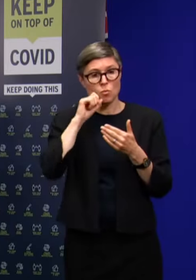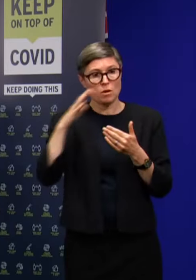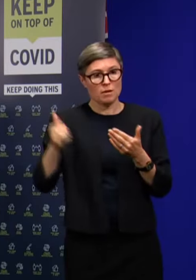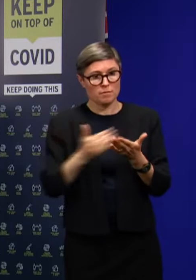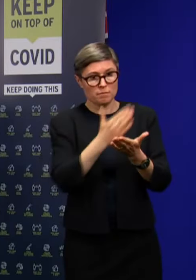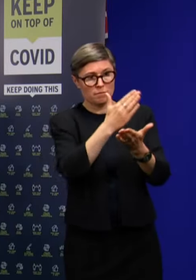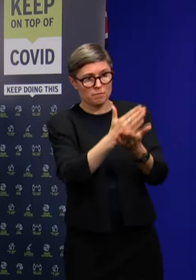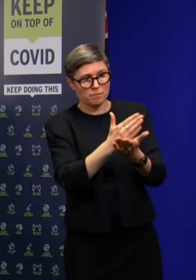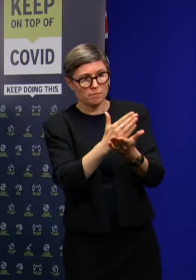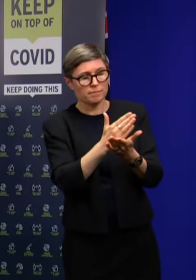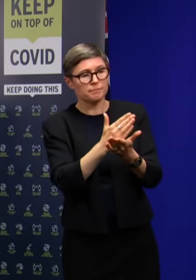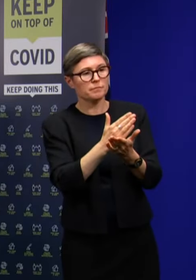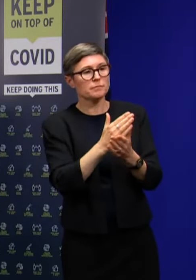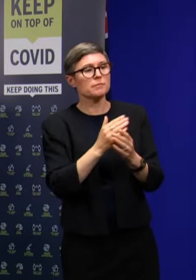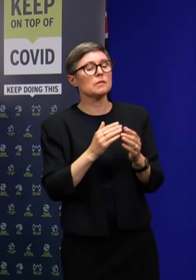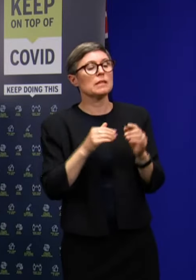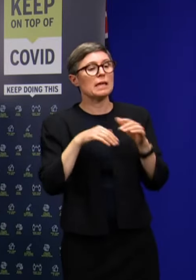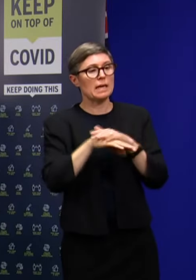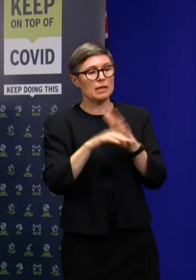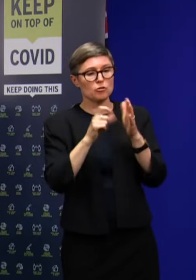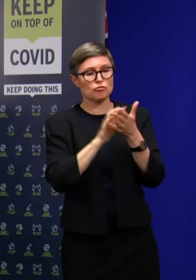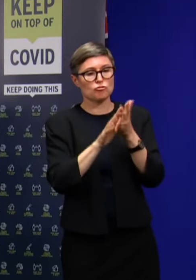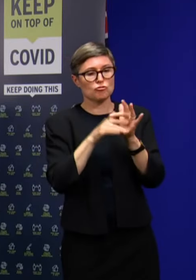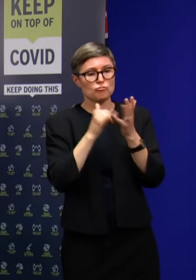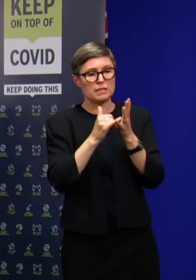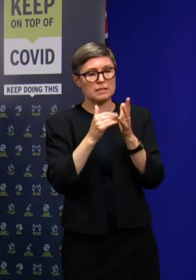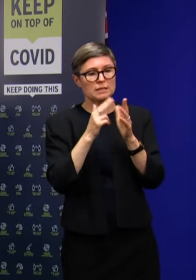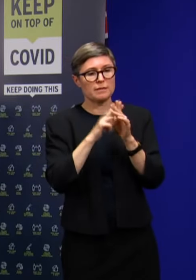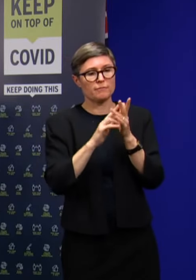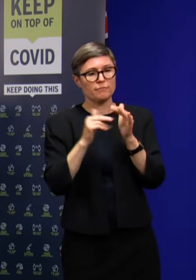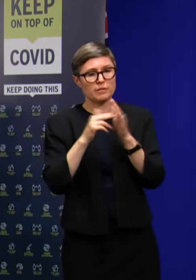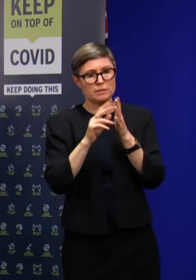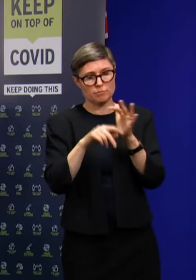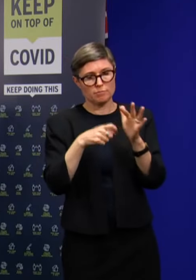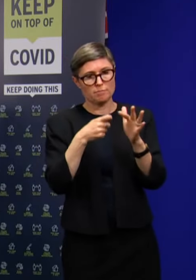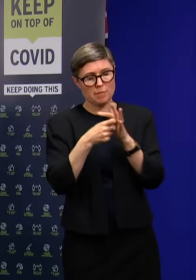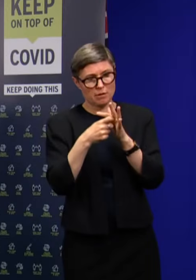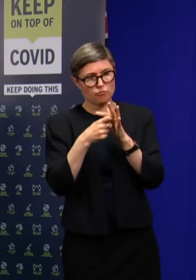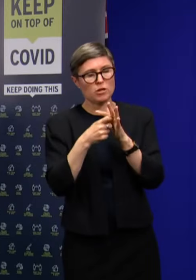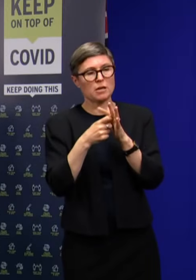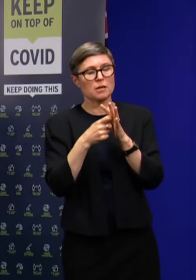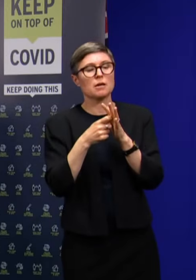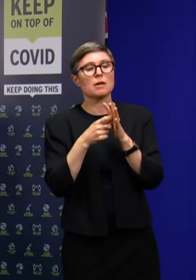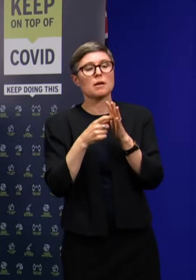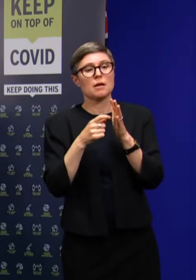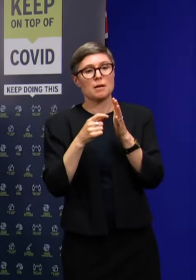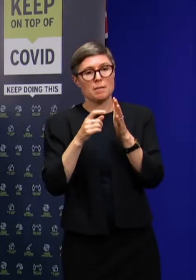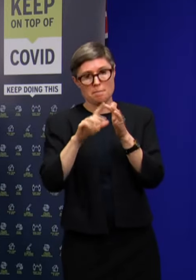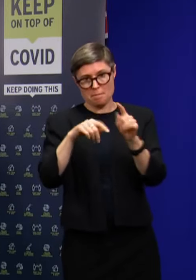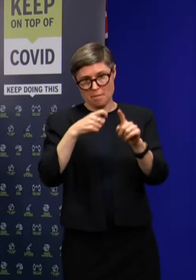at Chris Fitzpatrick Memorial Park, Tottenham Road, Gagebrook. Testing will be available between 8